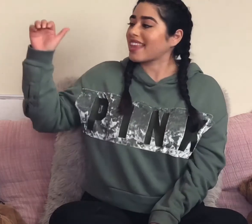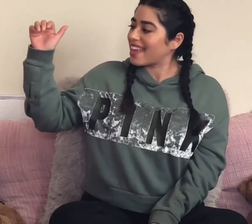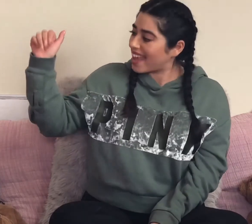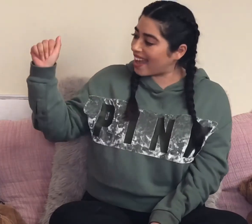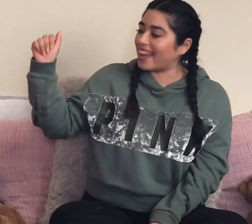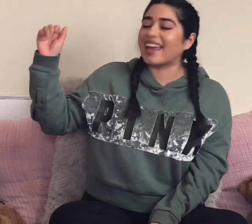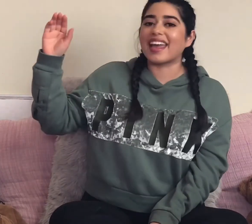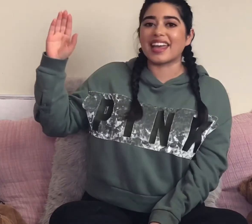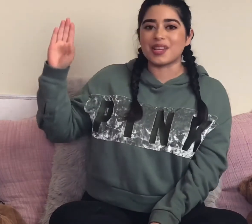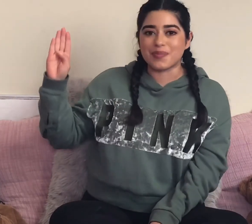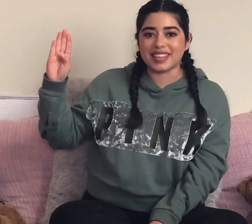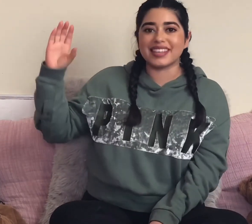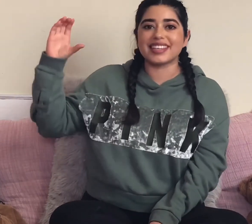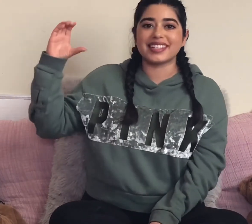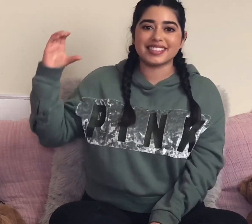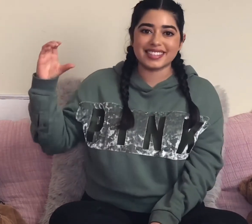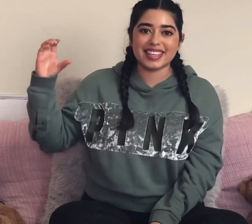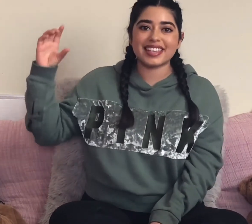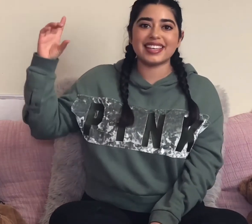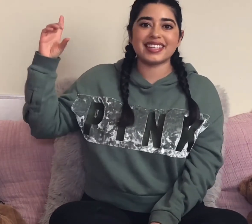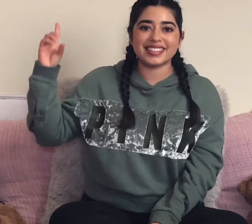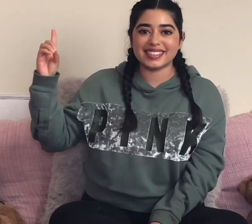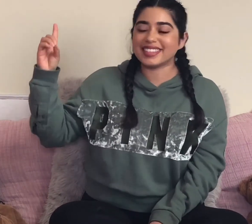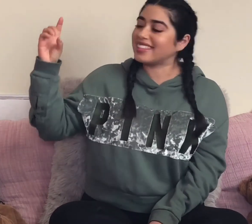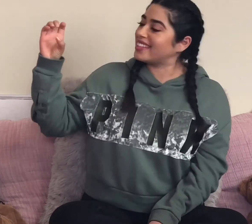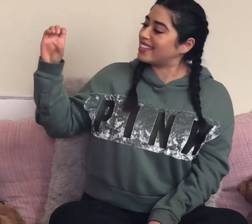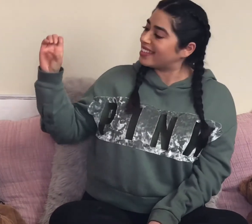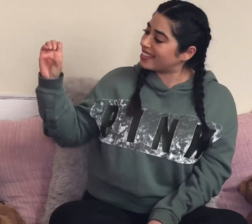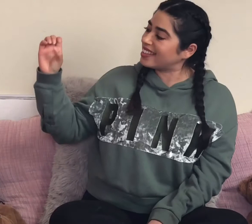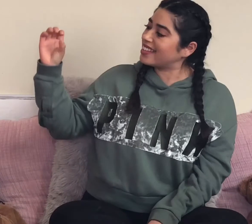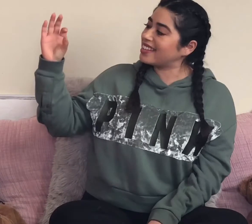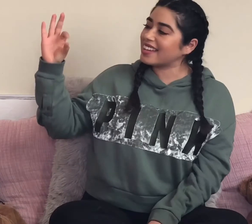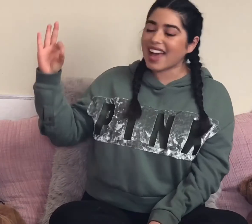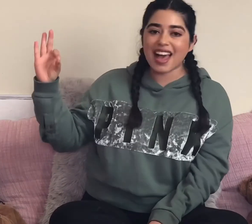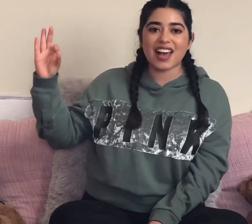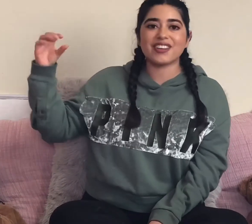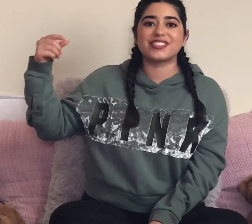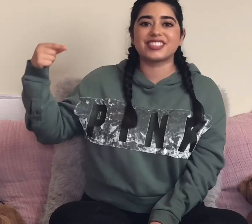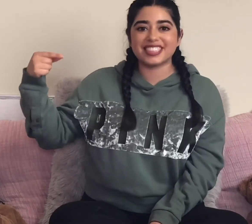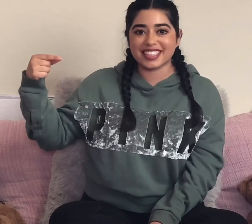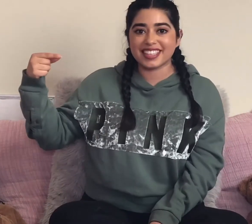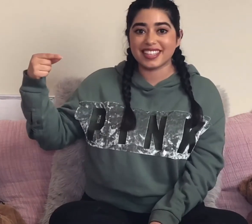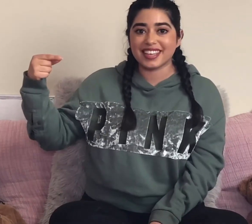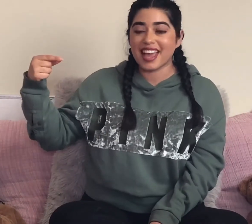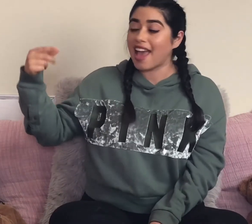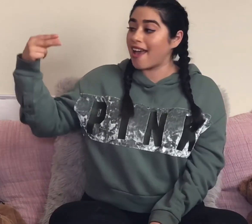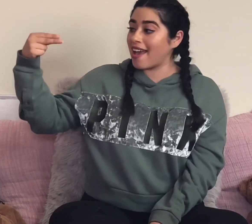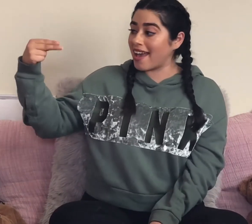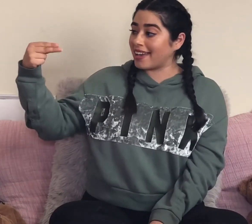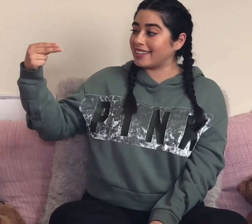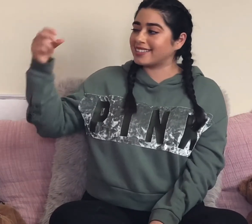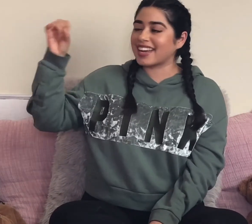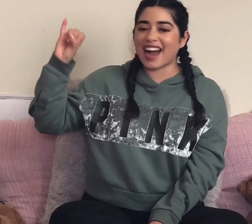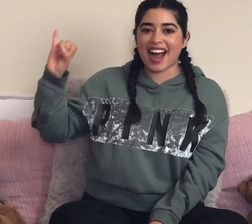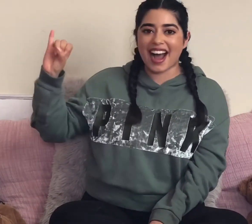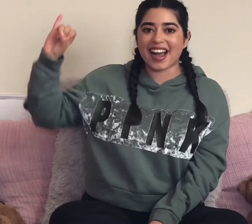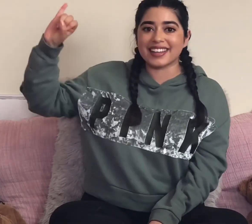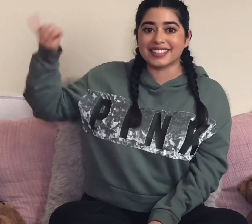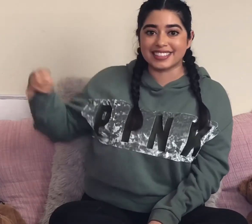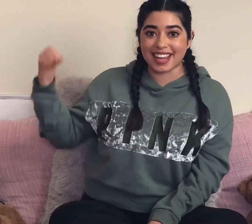A B C D E F G H I J